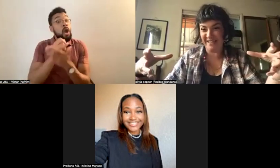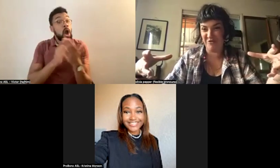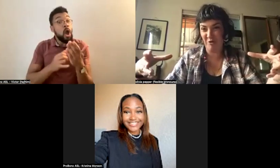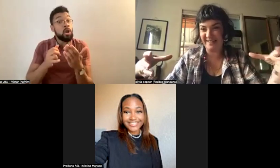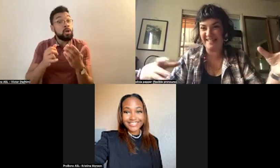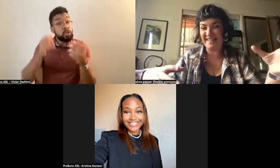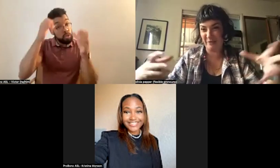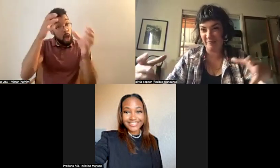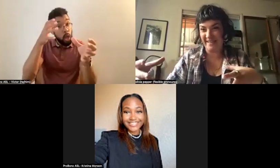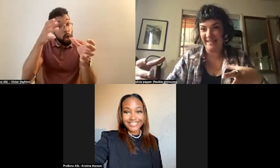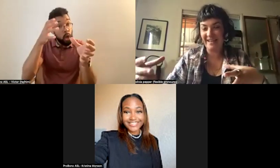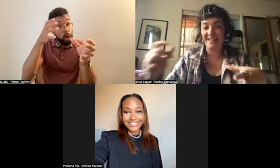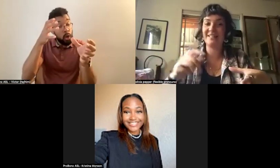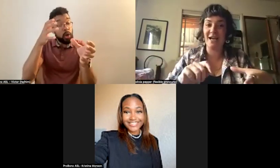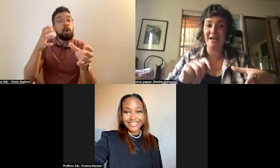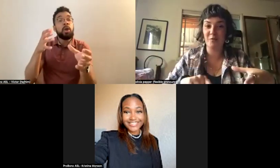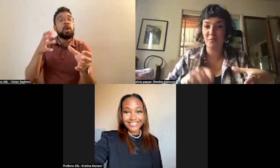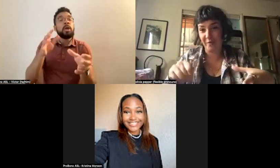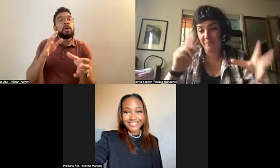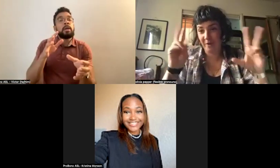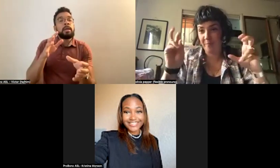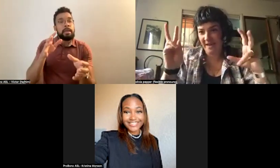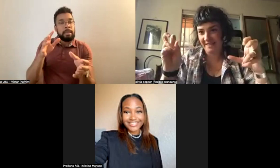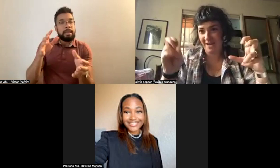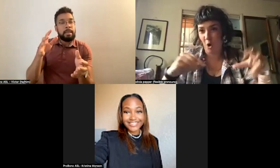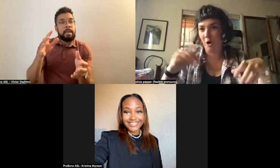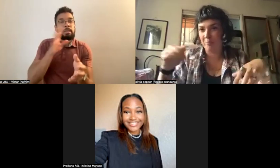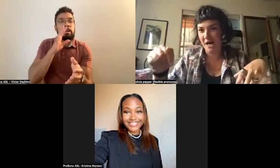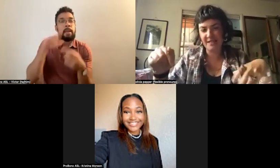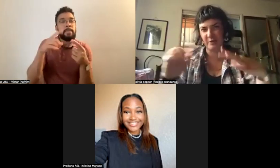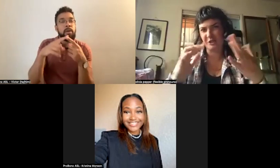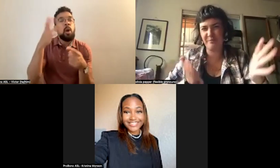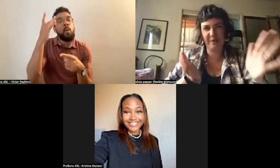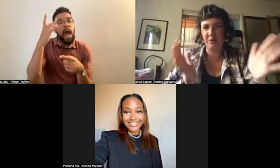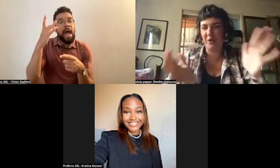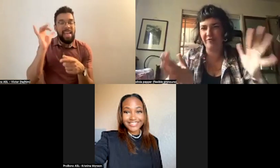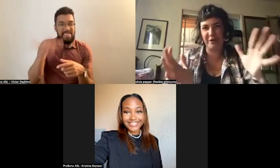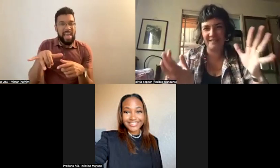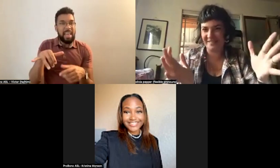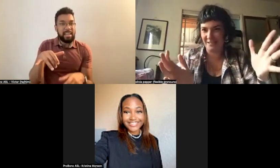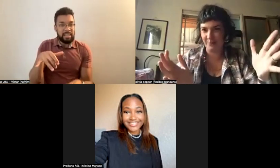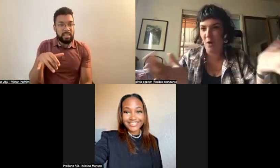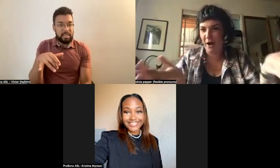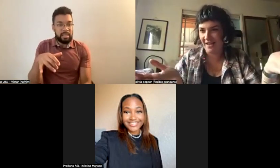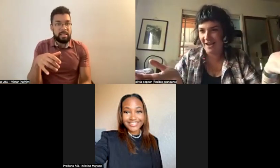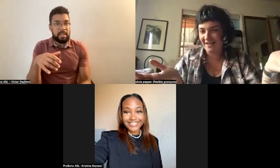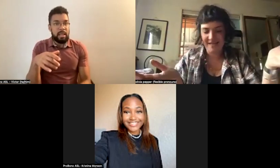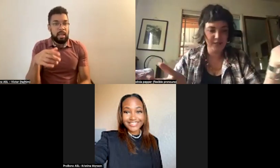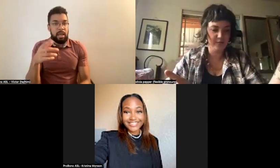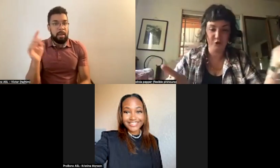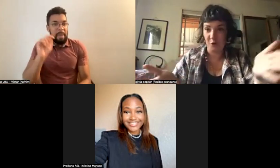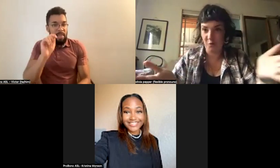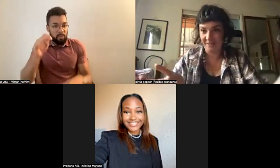was submitted and signed with a, a man's name or mutt, which people have various ideas about why that